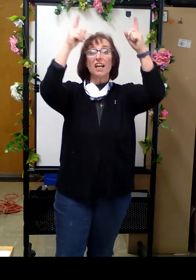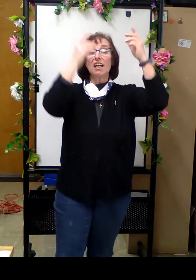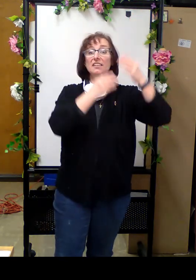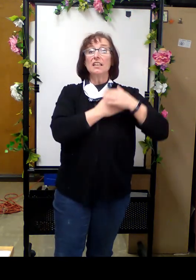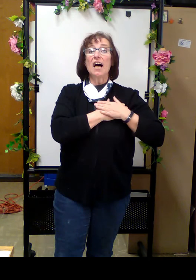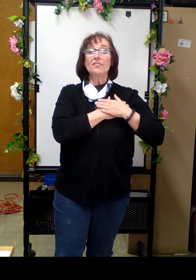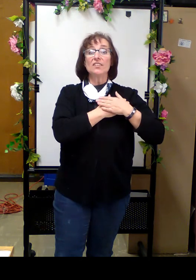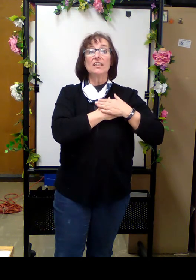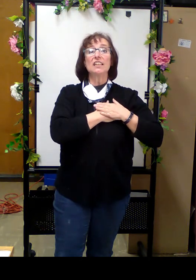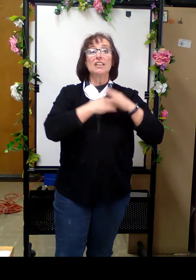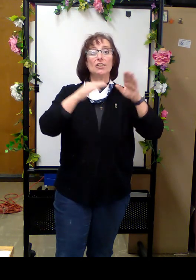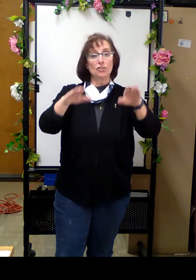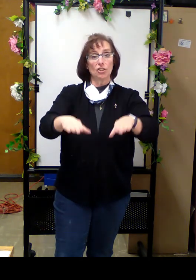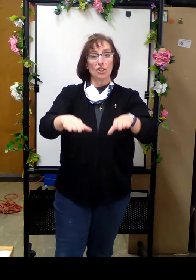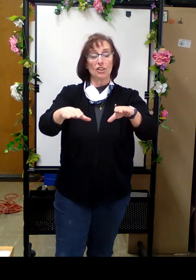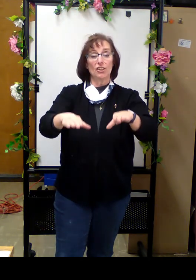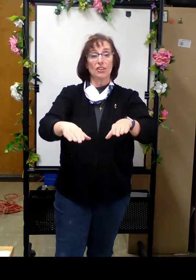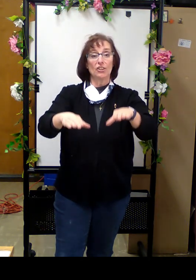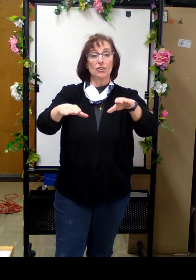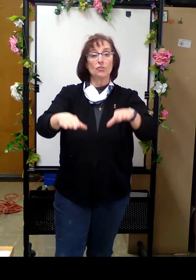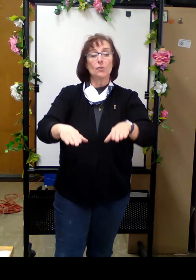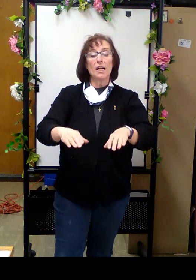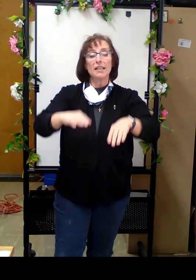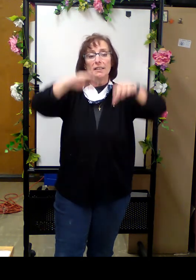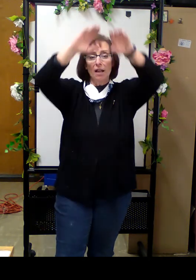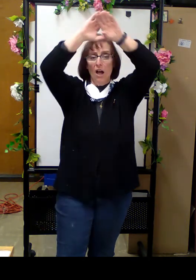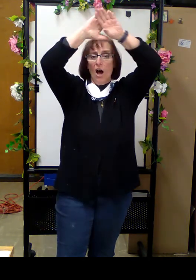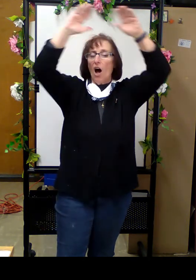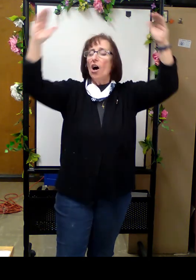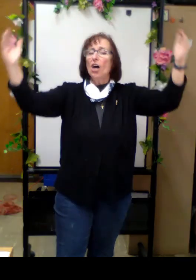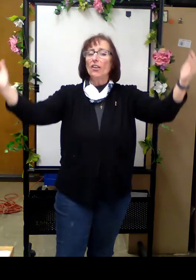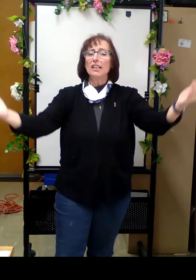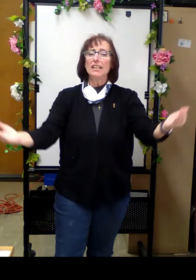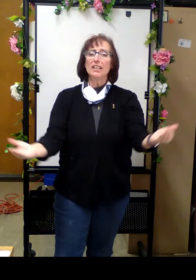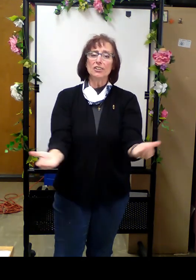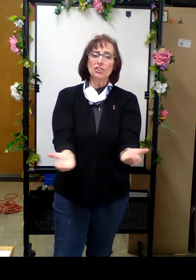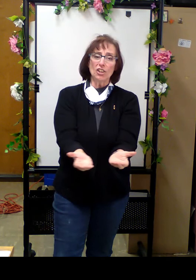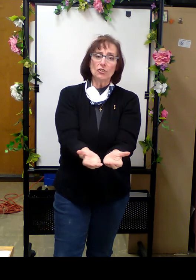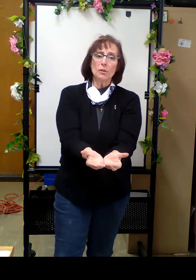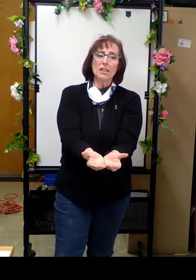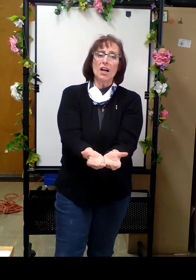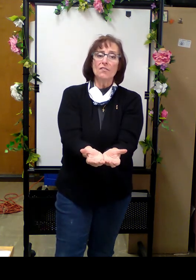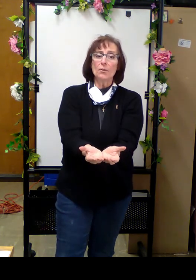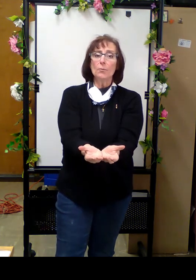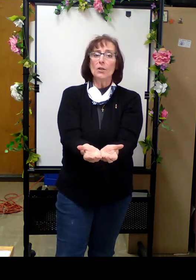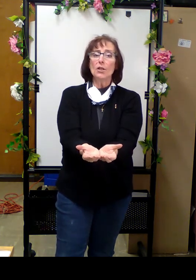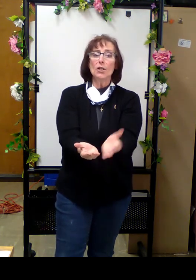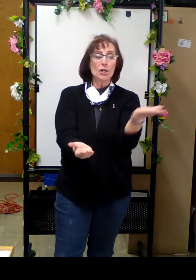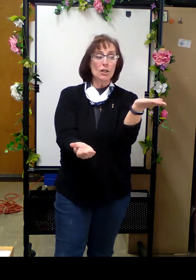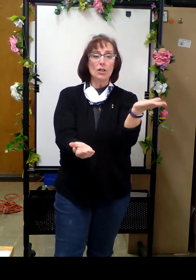loves the little children, all the little children of the world.